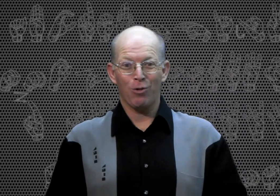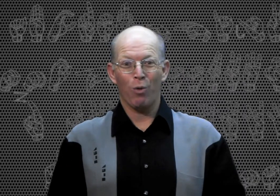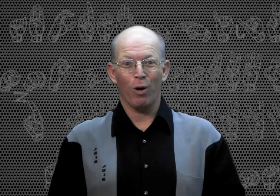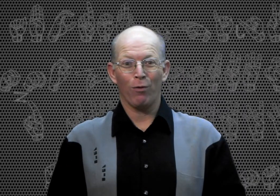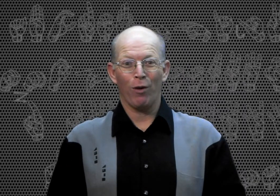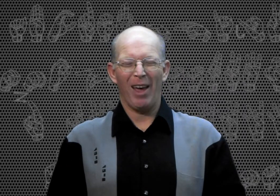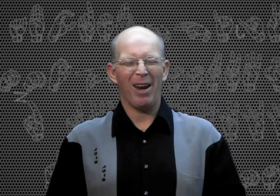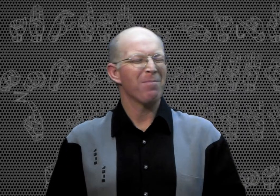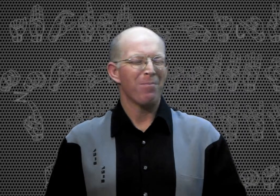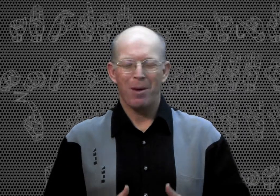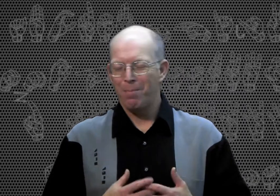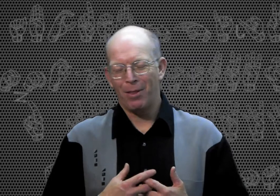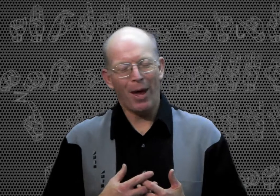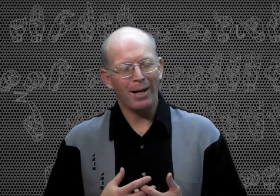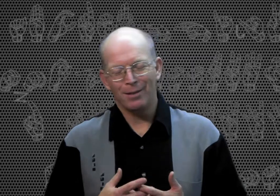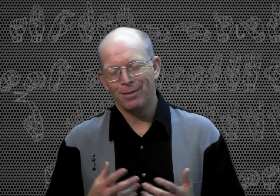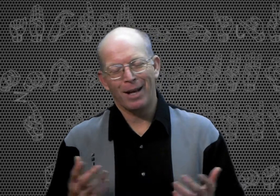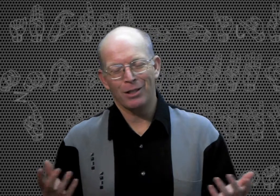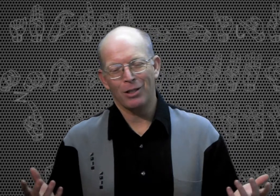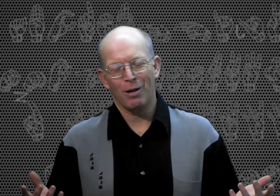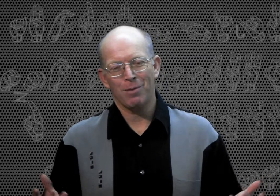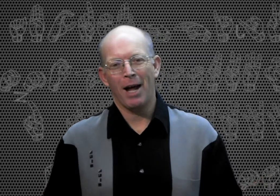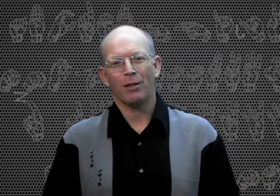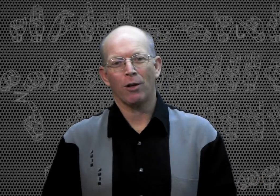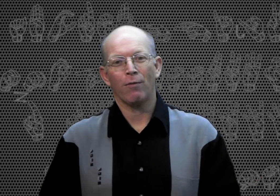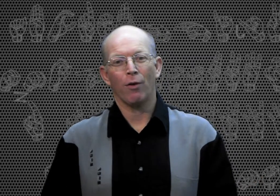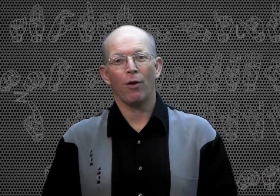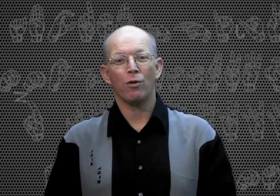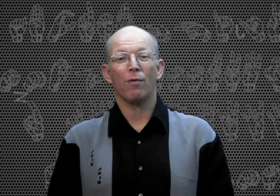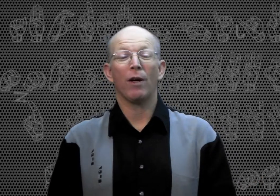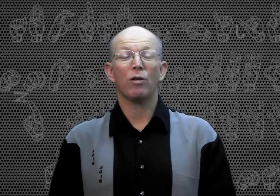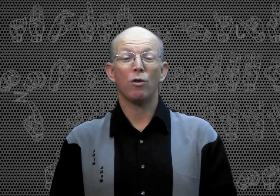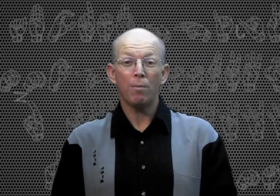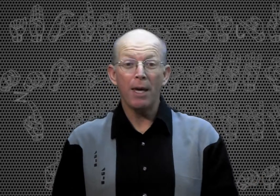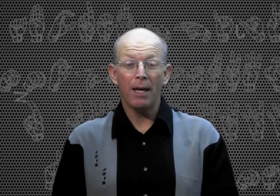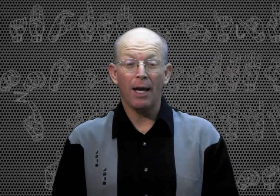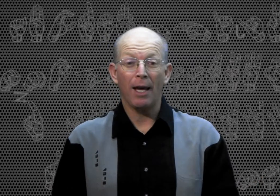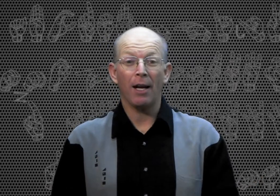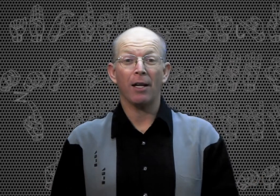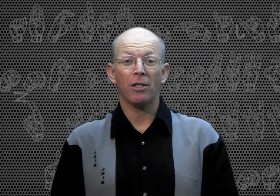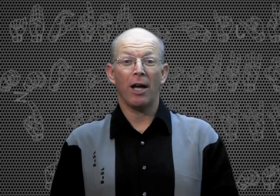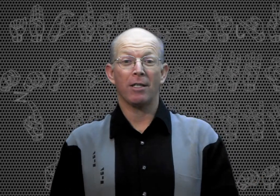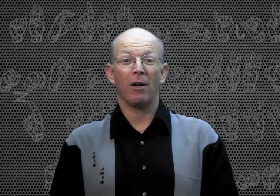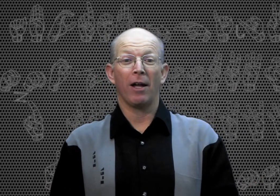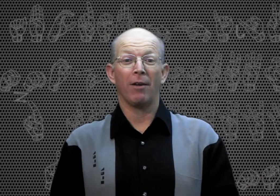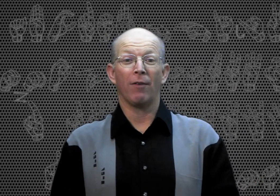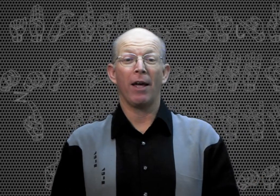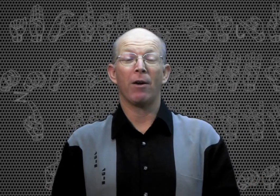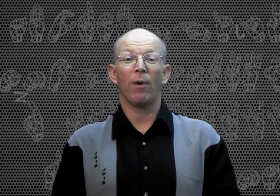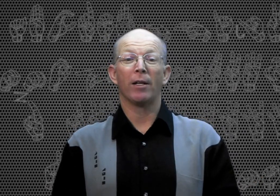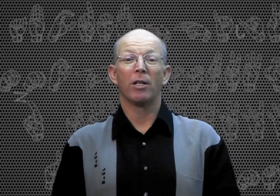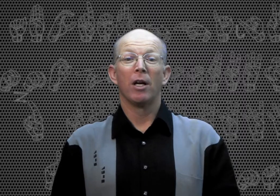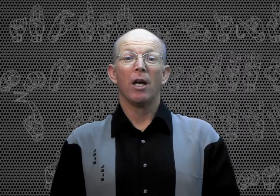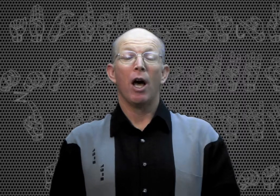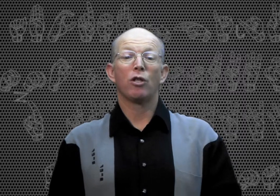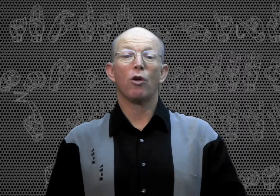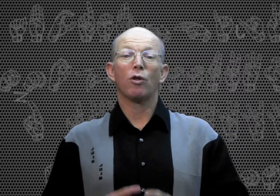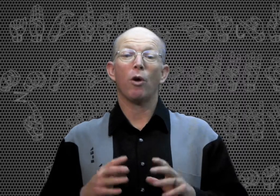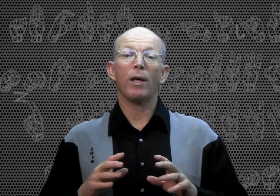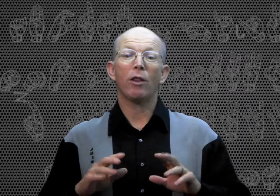word for that. But that just comes naturally for those of us who speak English as our native language. So there's only